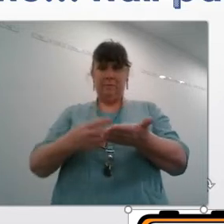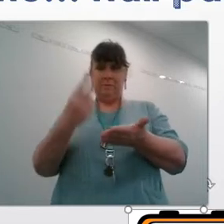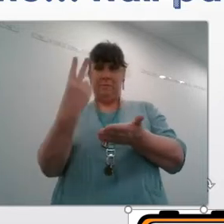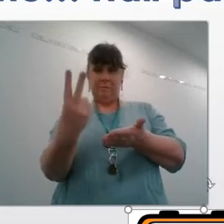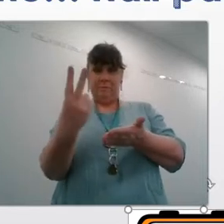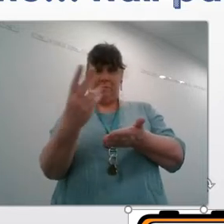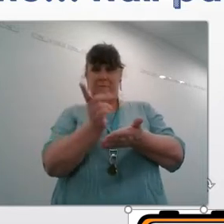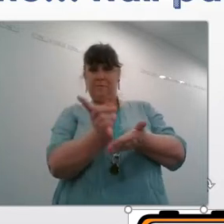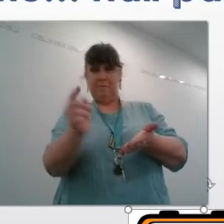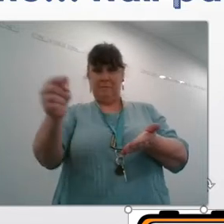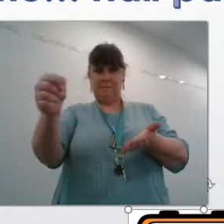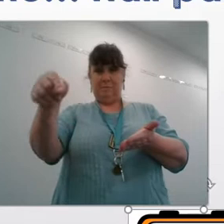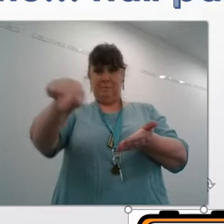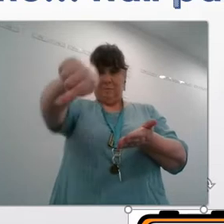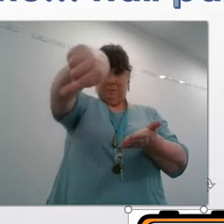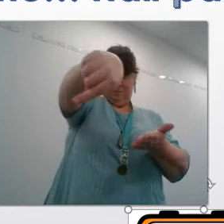half two